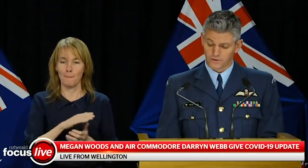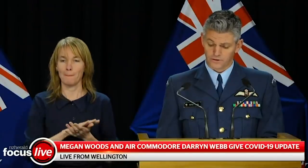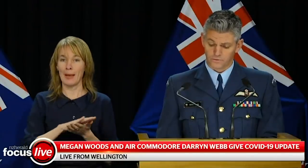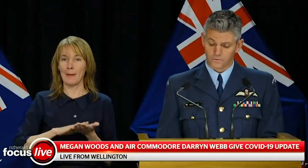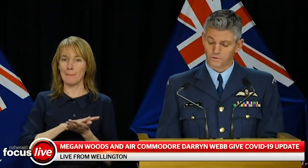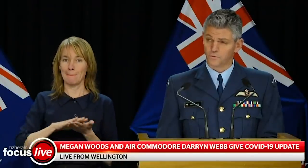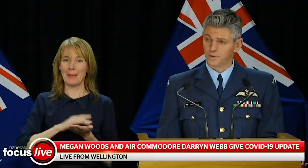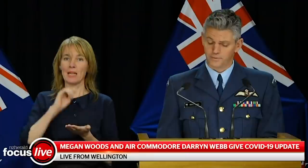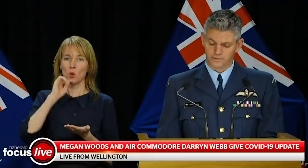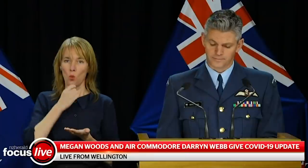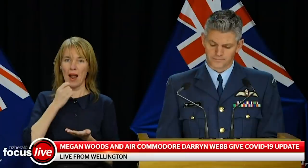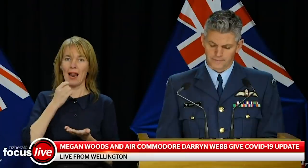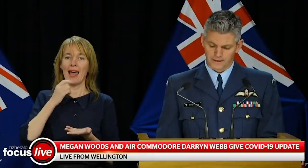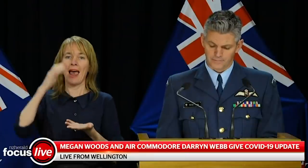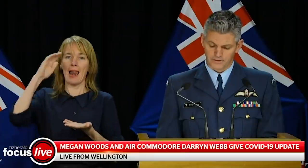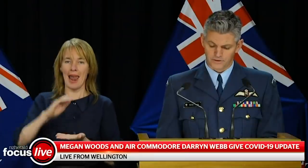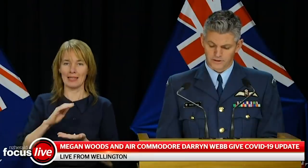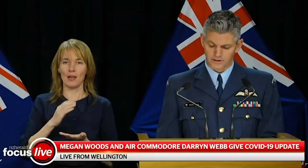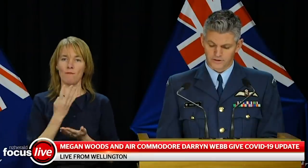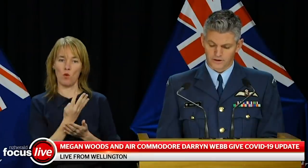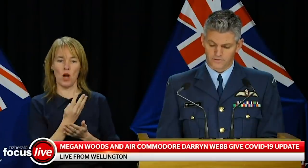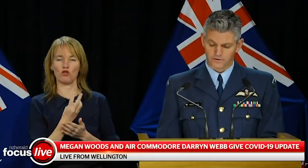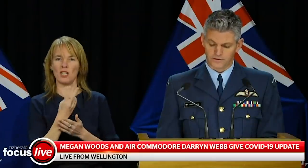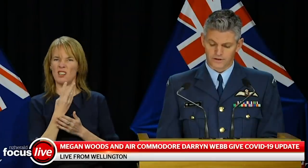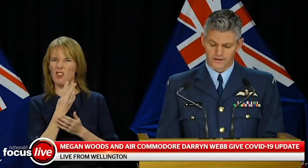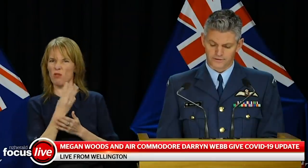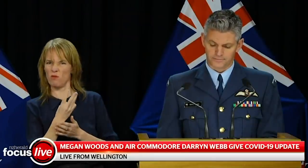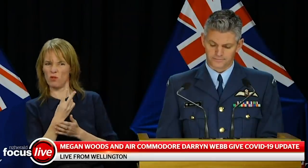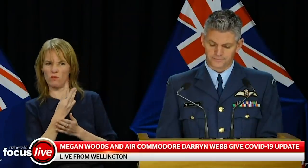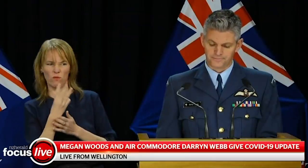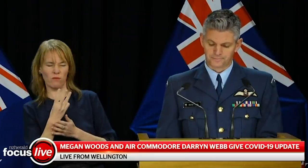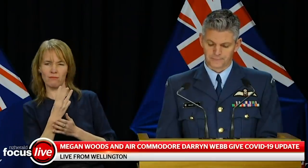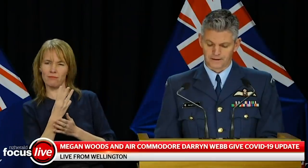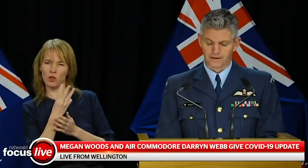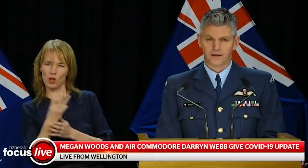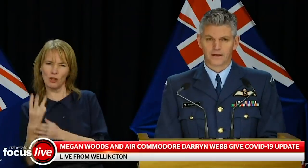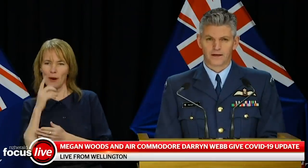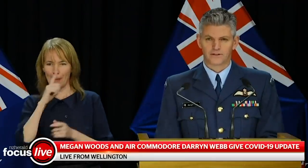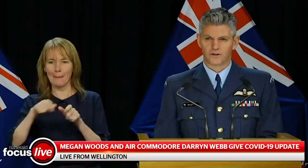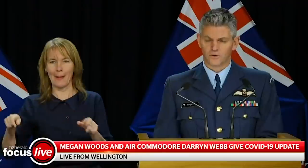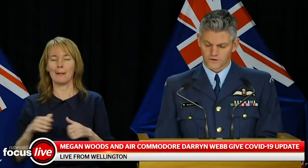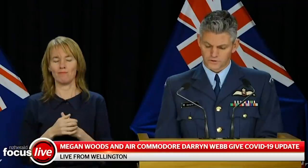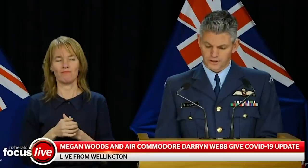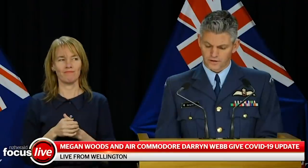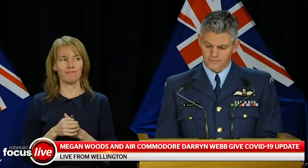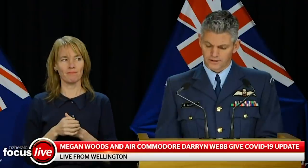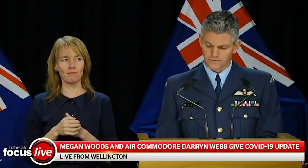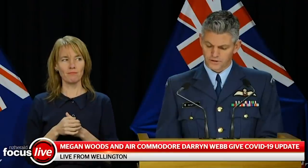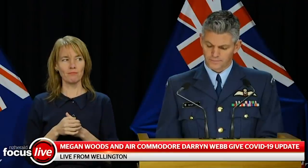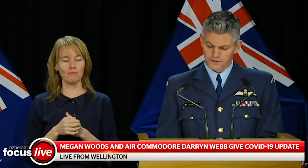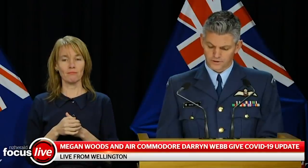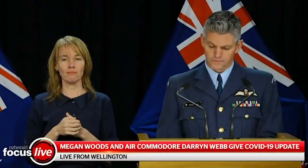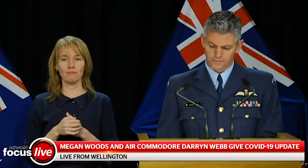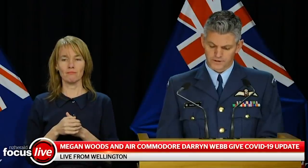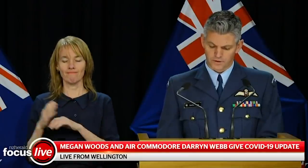reduction of 344 people in managed isolation over those seven days. As you know, on Tuesday night,